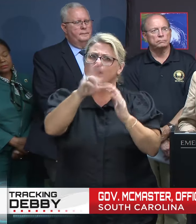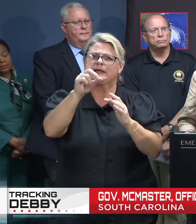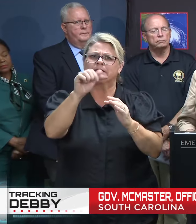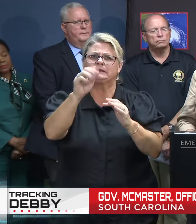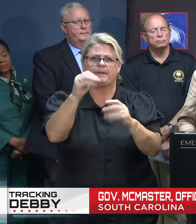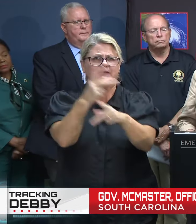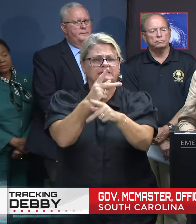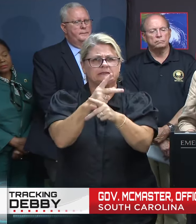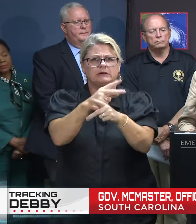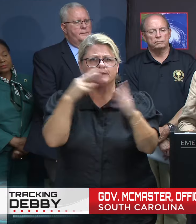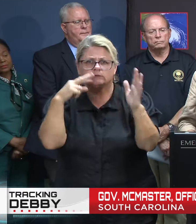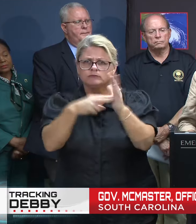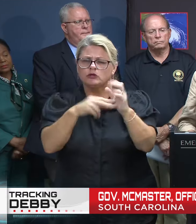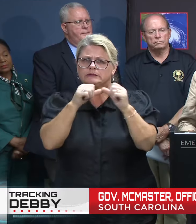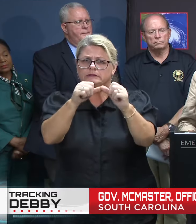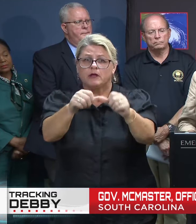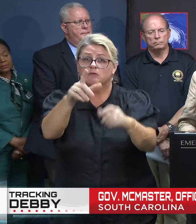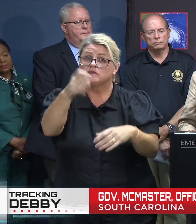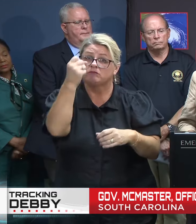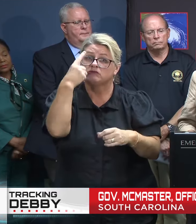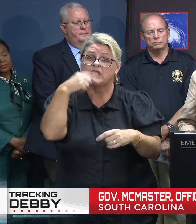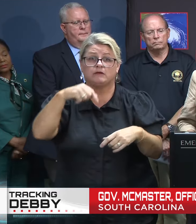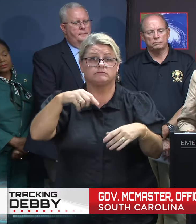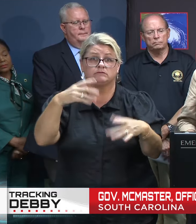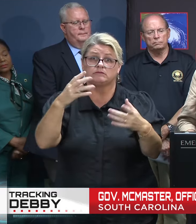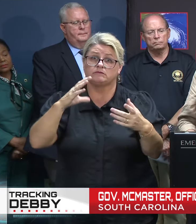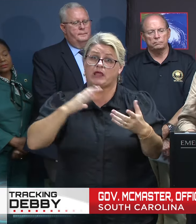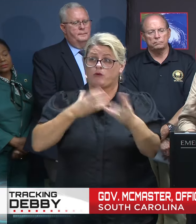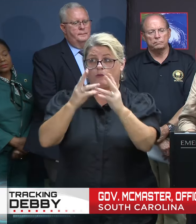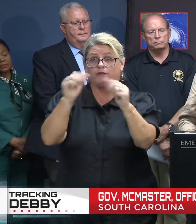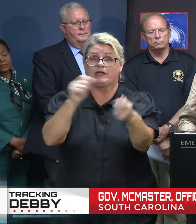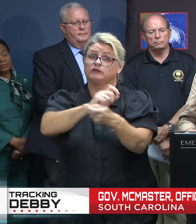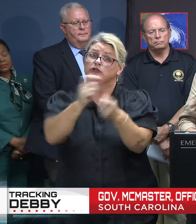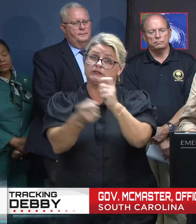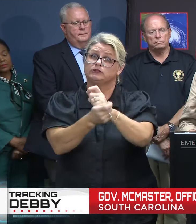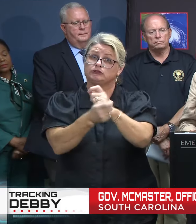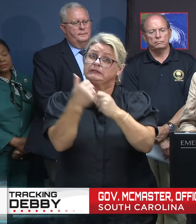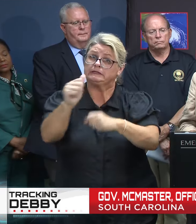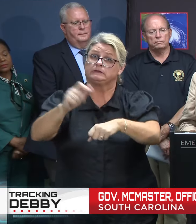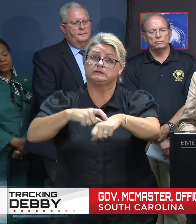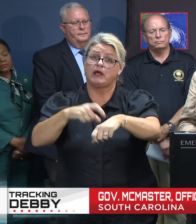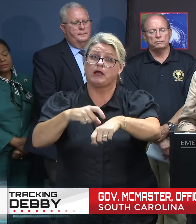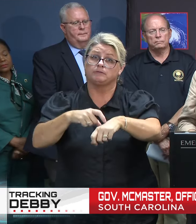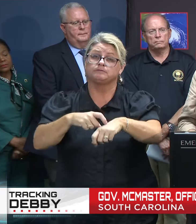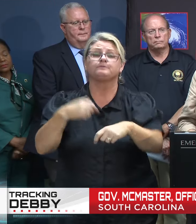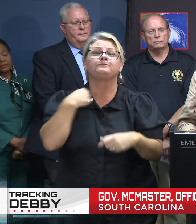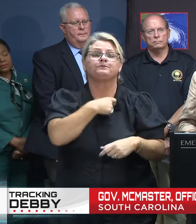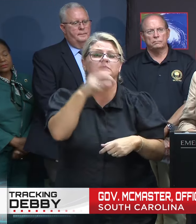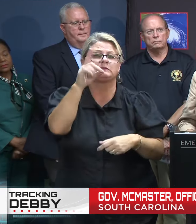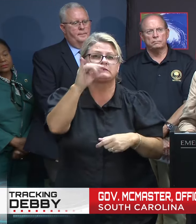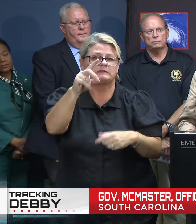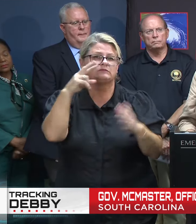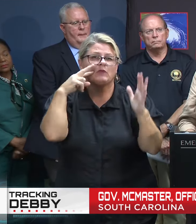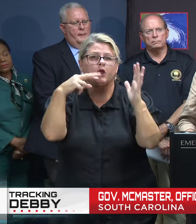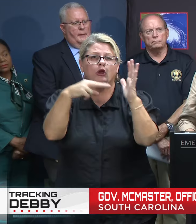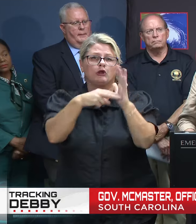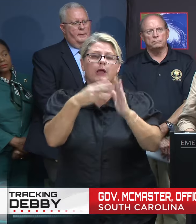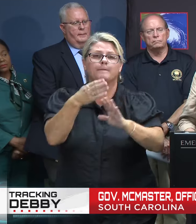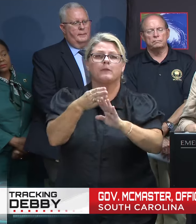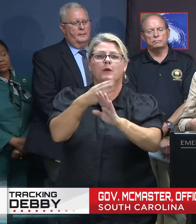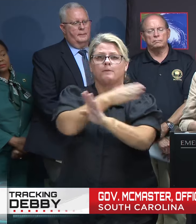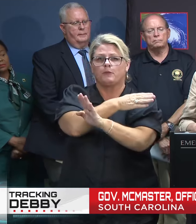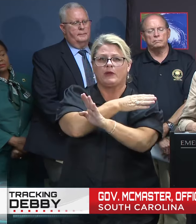event as conditions can rapidly change. Today, our team conducted pre-storm assessments